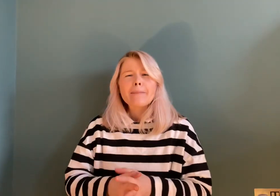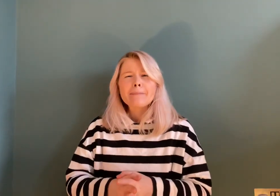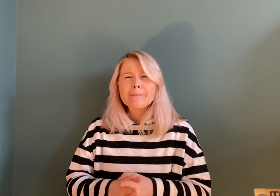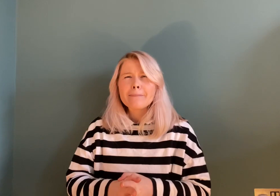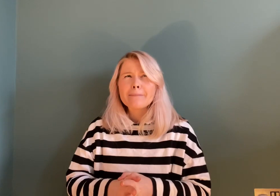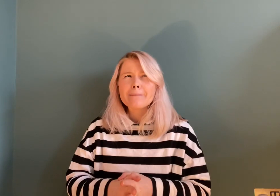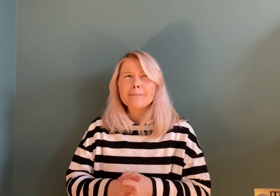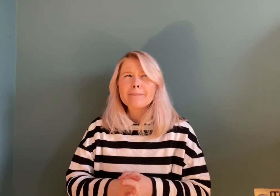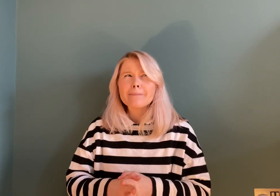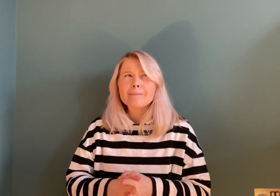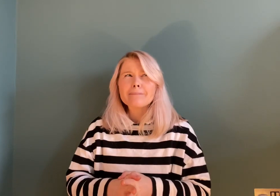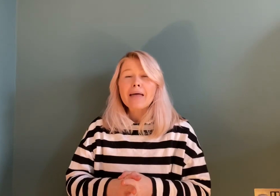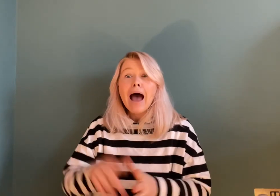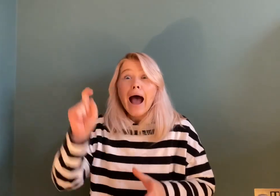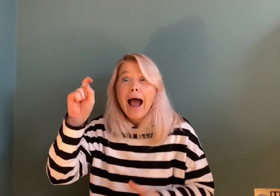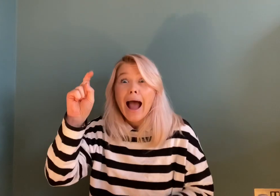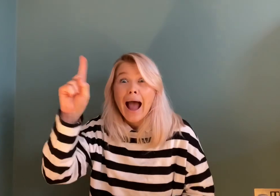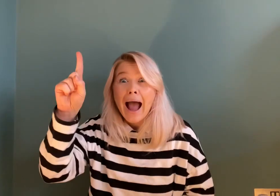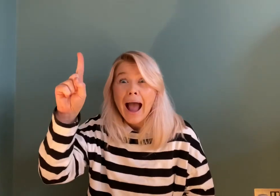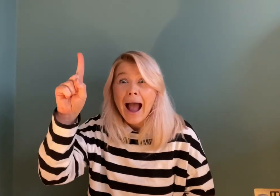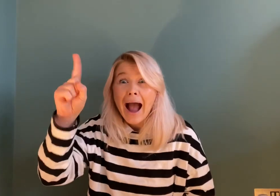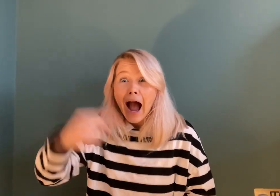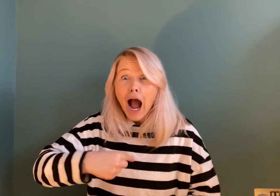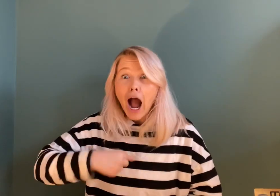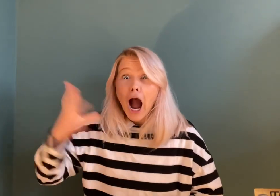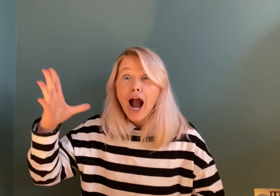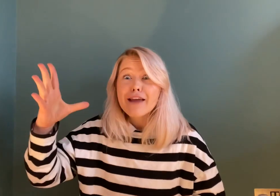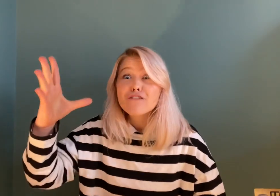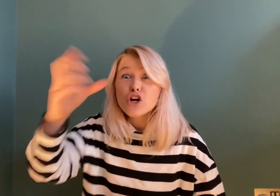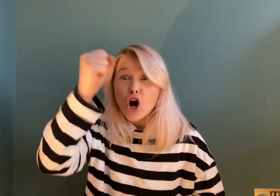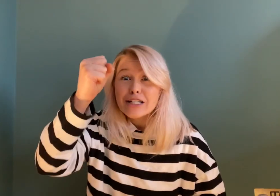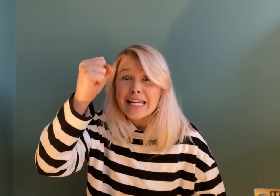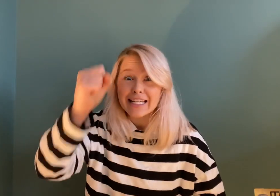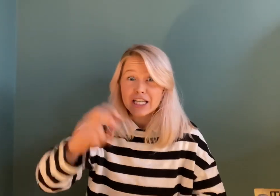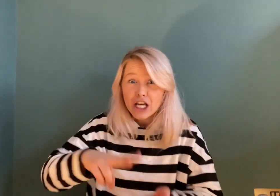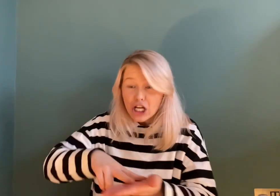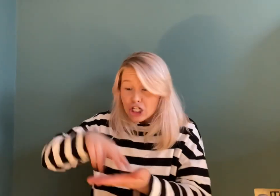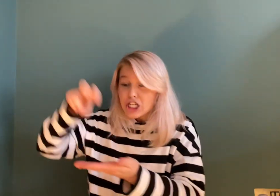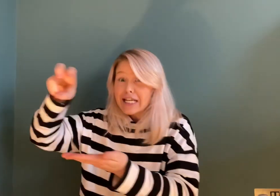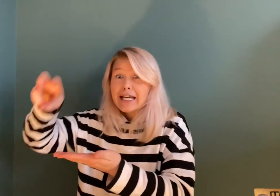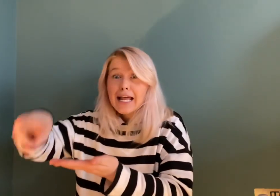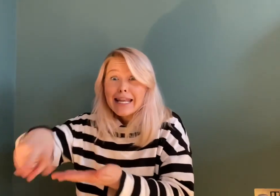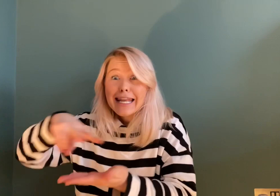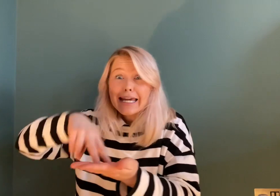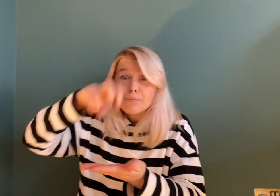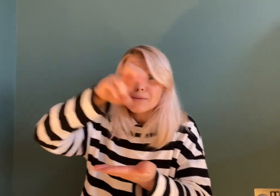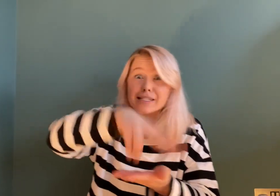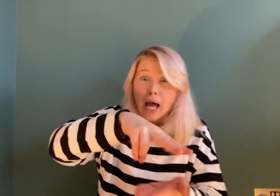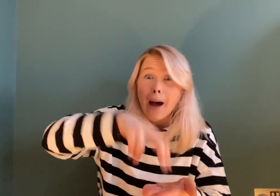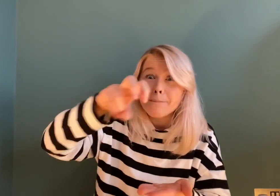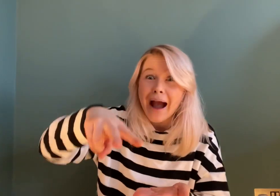Hmm, aha, I've got it. She leaps about.